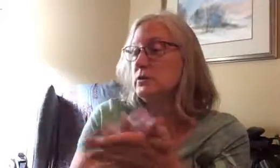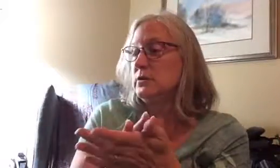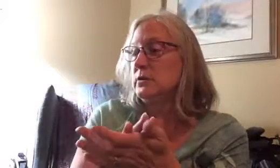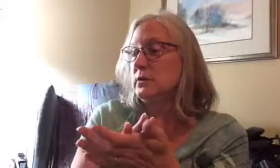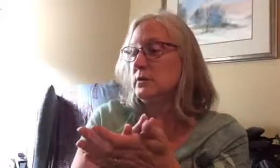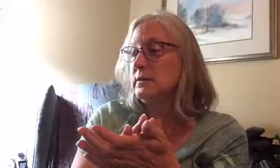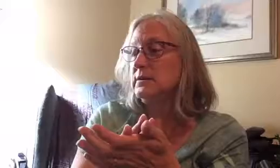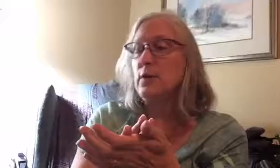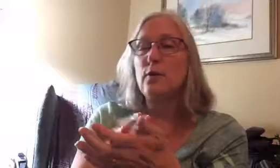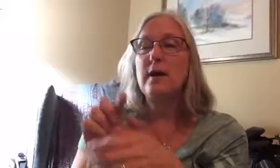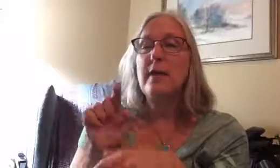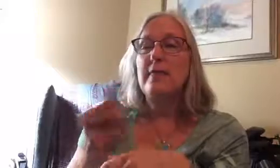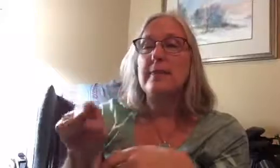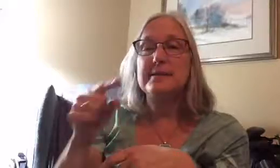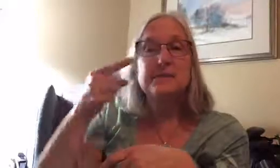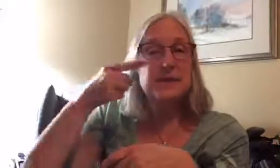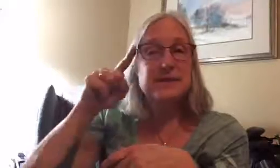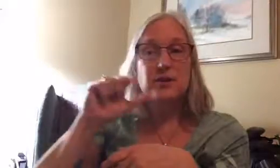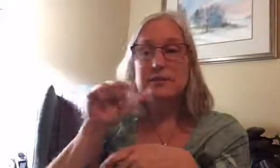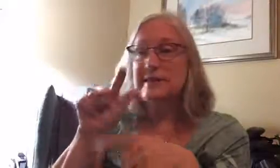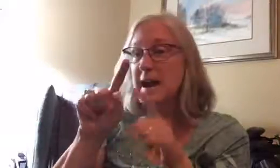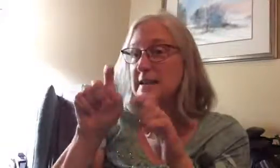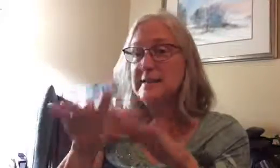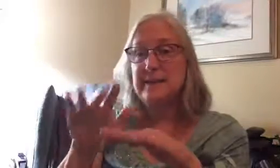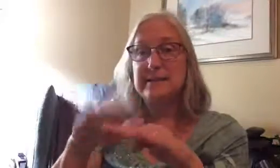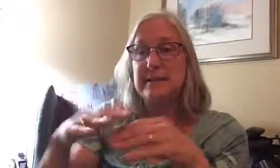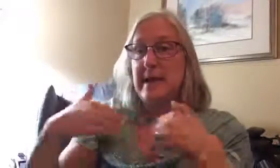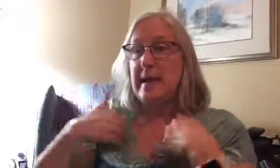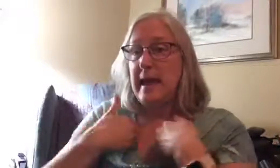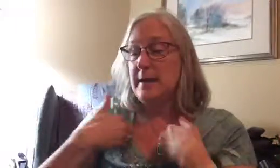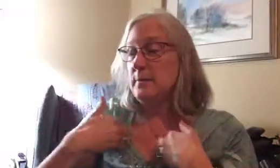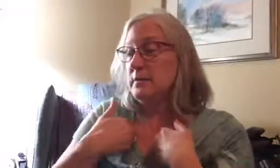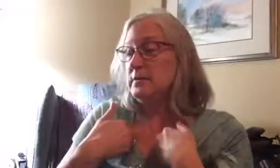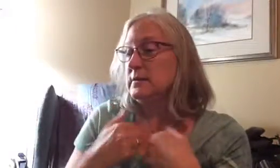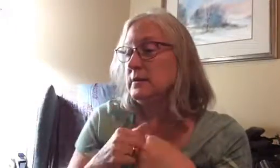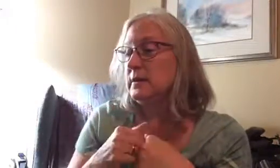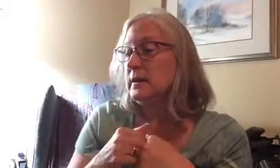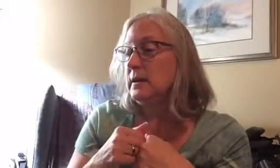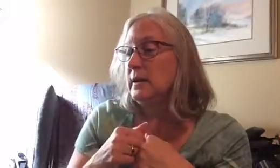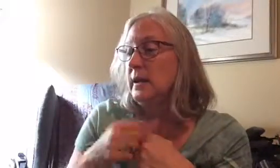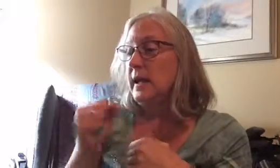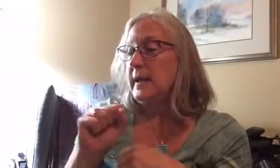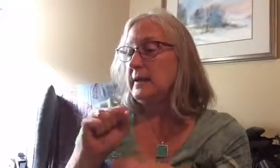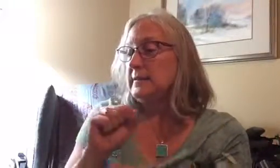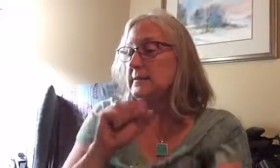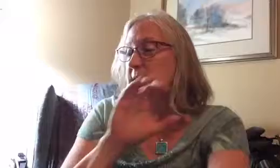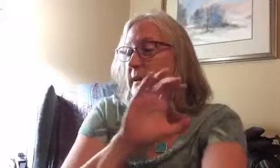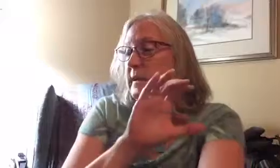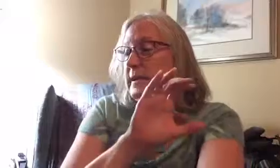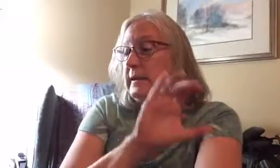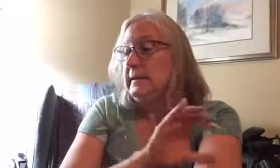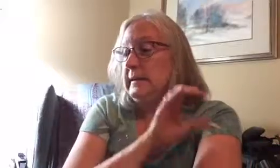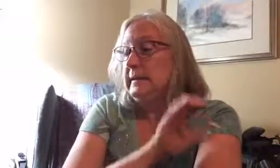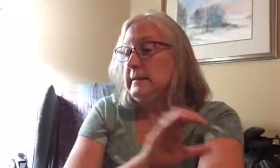so this mascara is not tested on animals and it's clinically